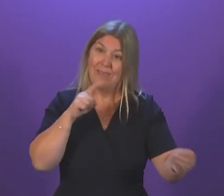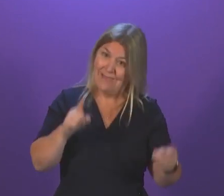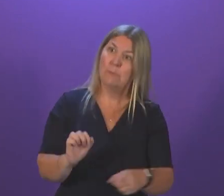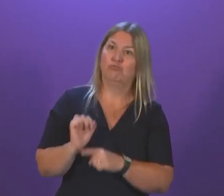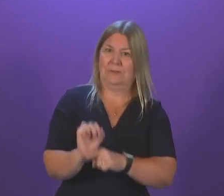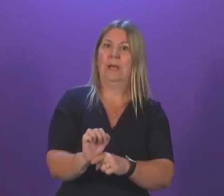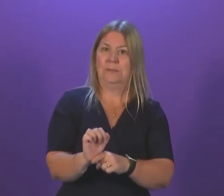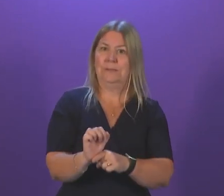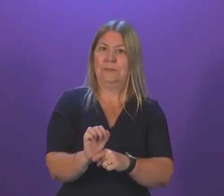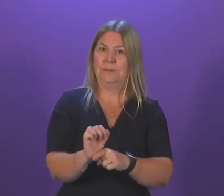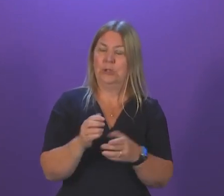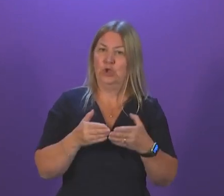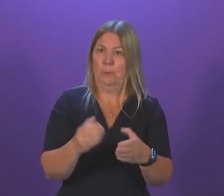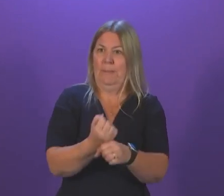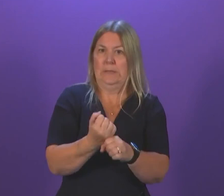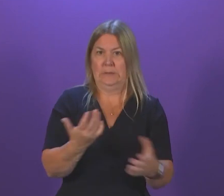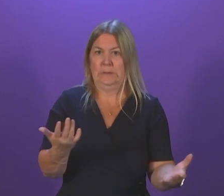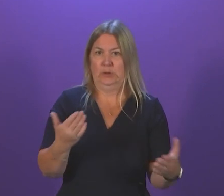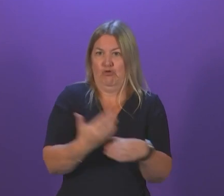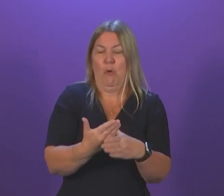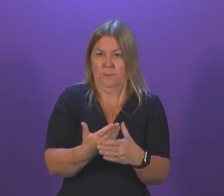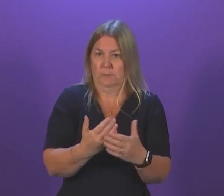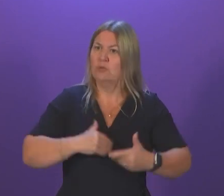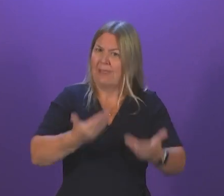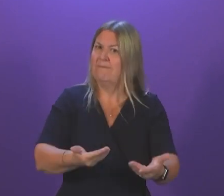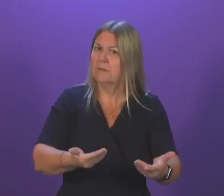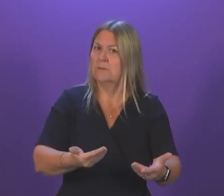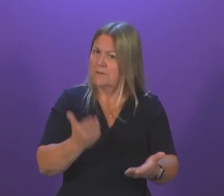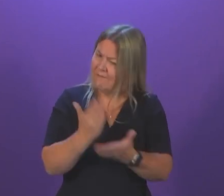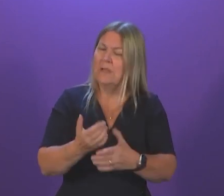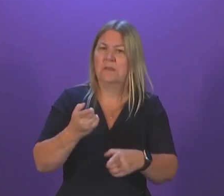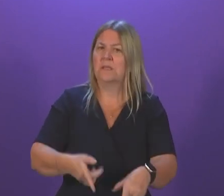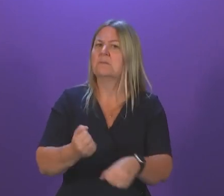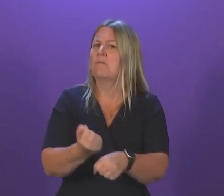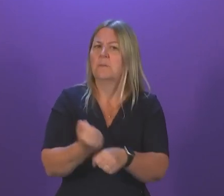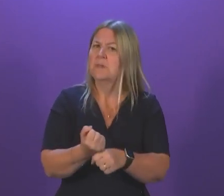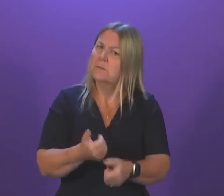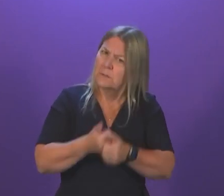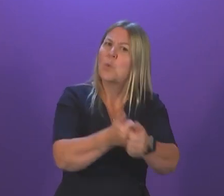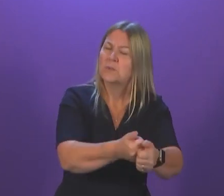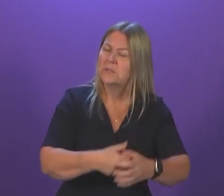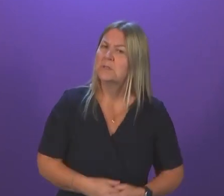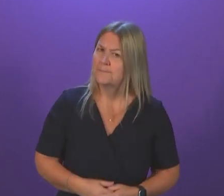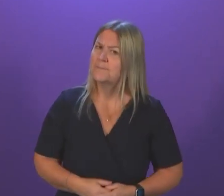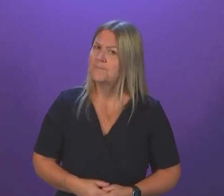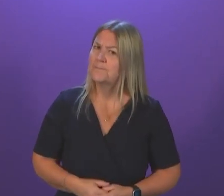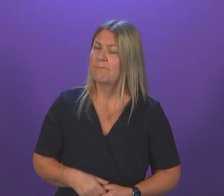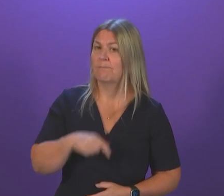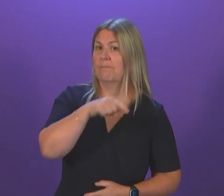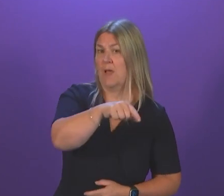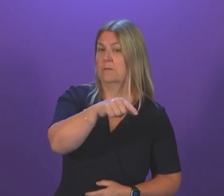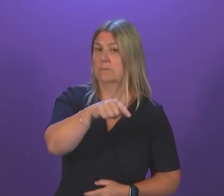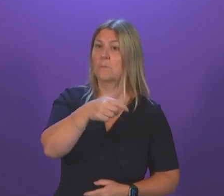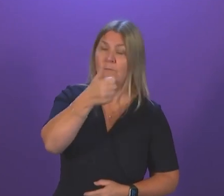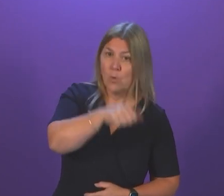shipbuilding jobs that this government has delivered. Now, Ferguson's – and of course, these are procurements